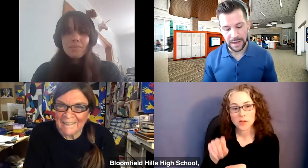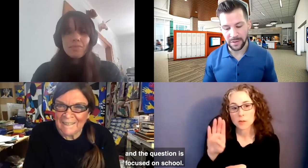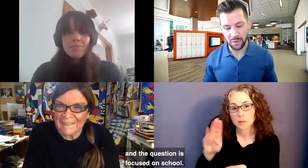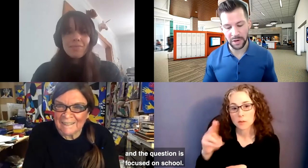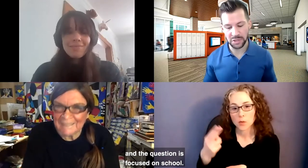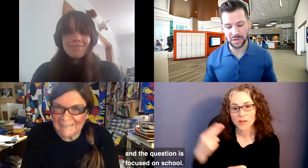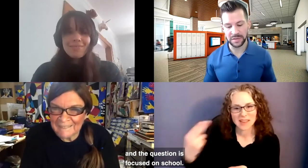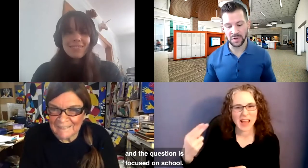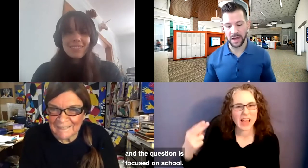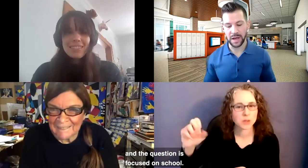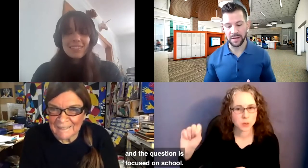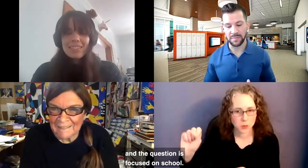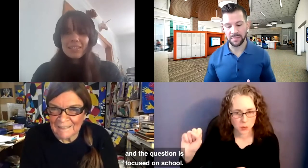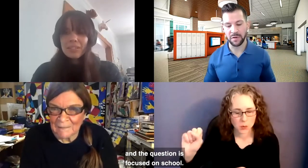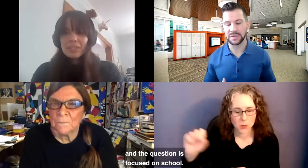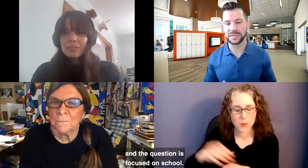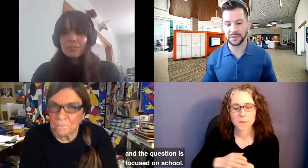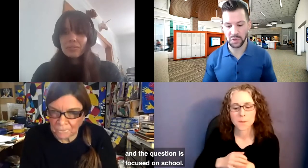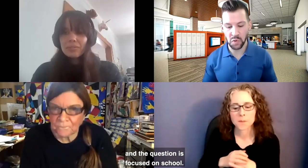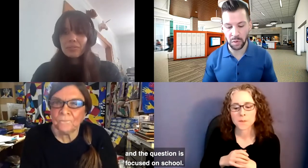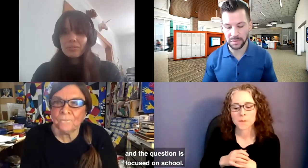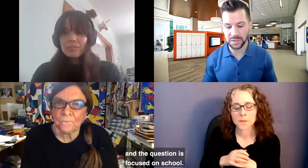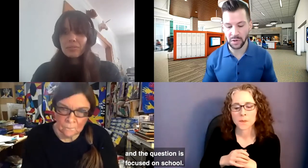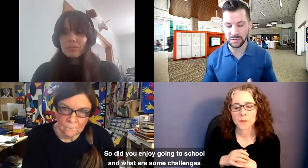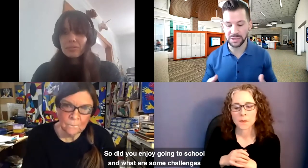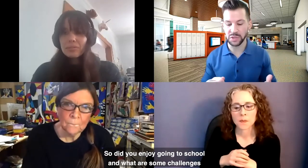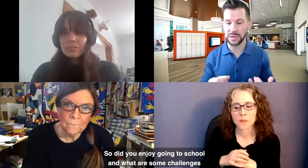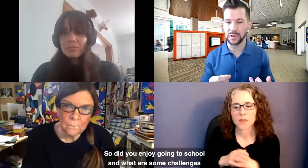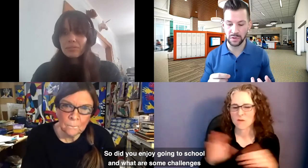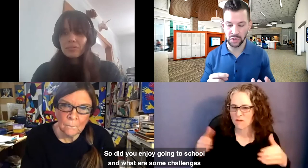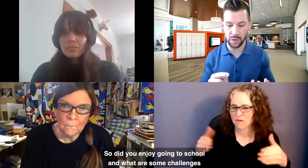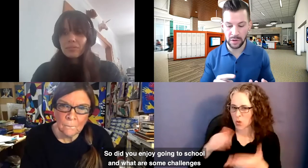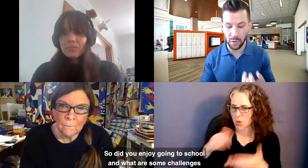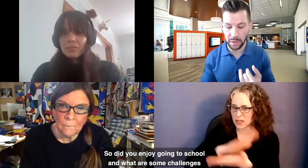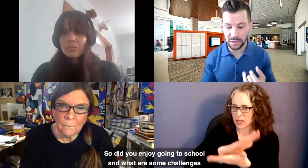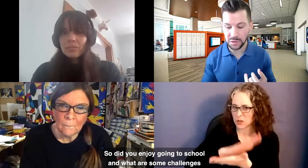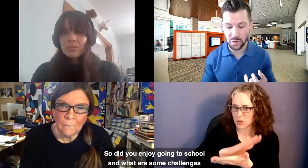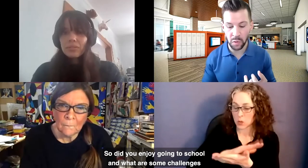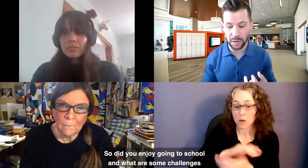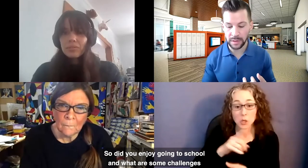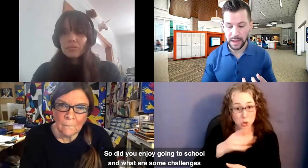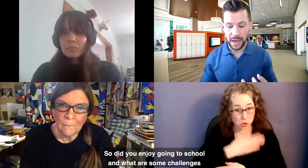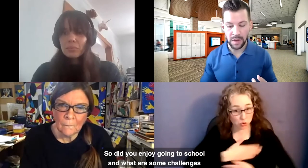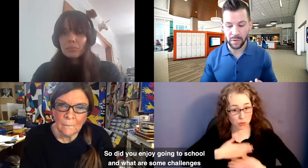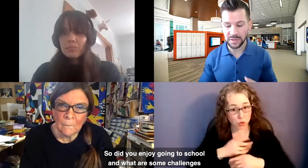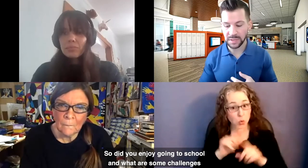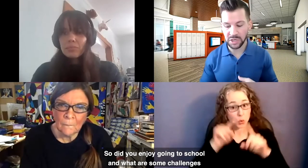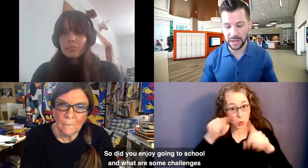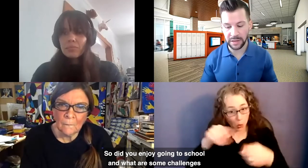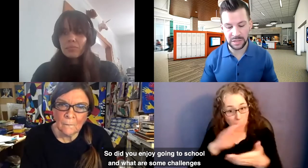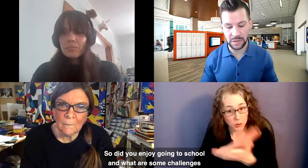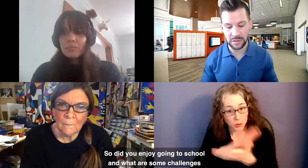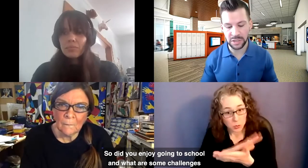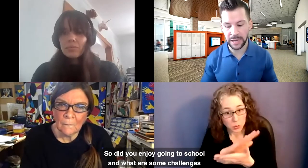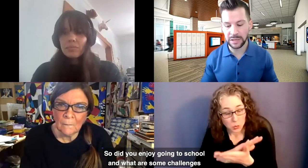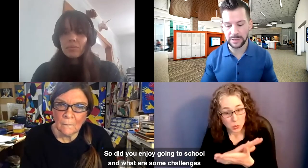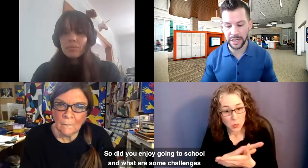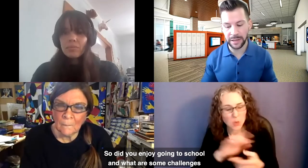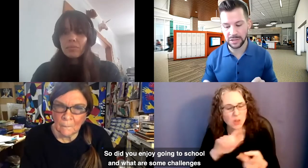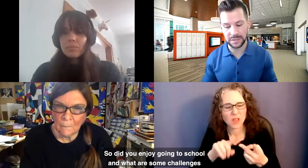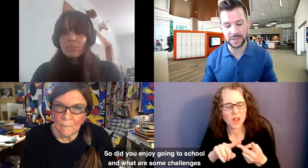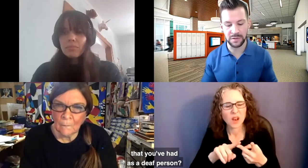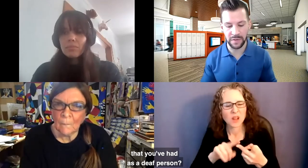School. And the question is, um, focused on school. So, did you enjoy going to school? And what are some challenges that